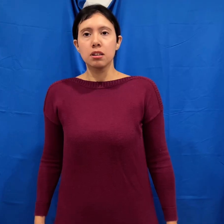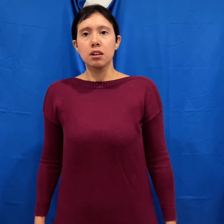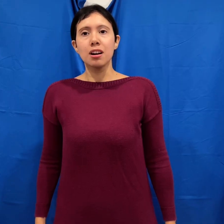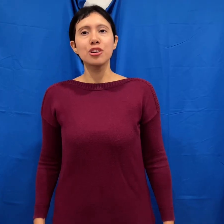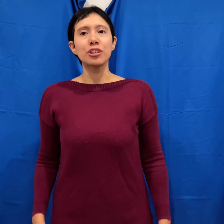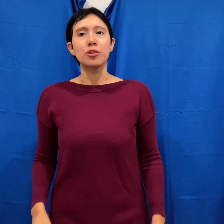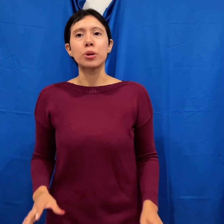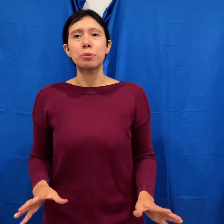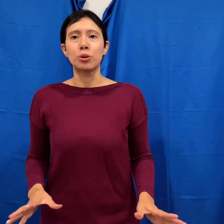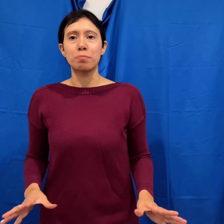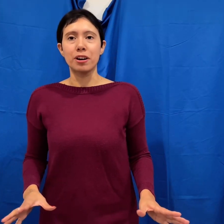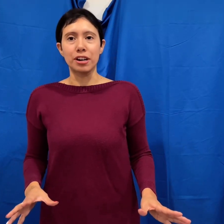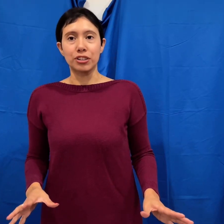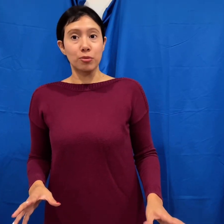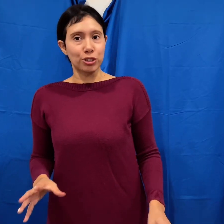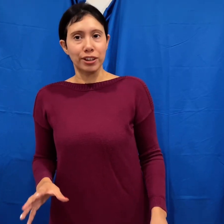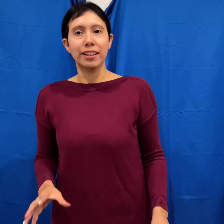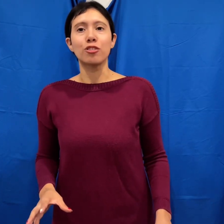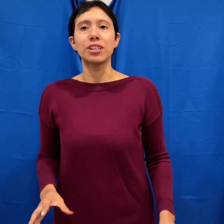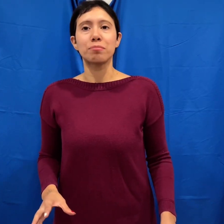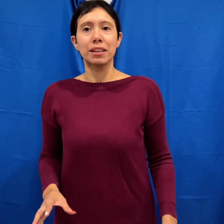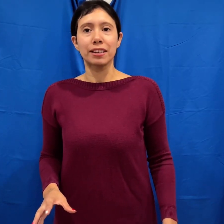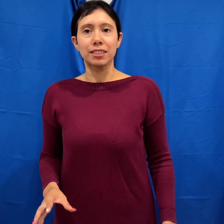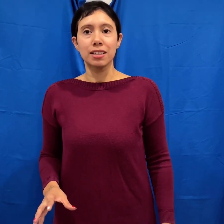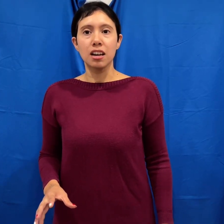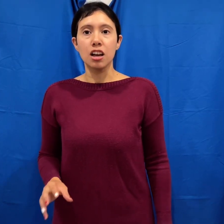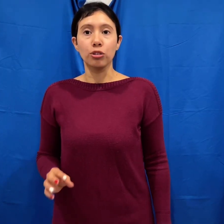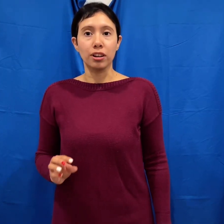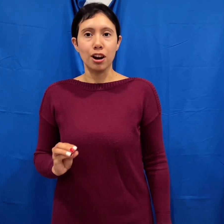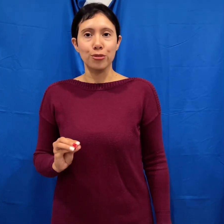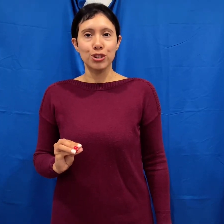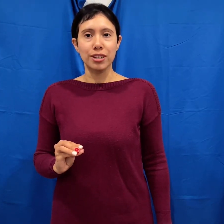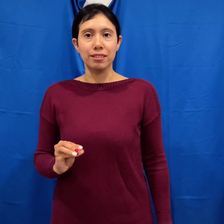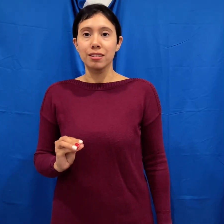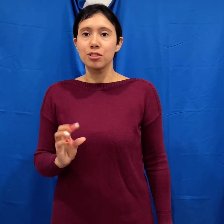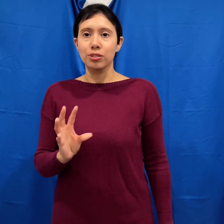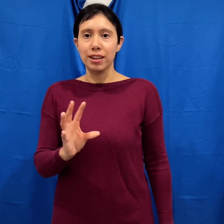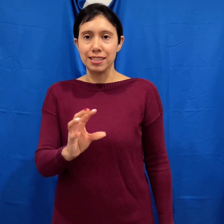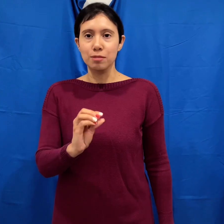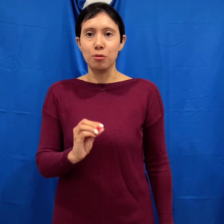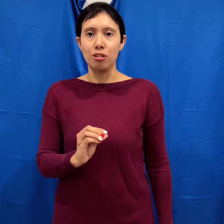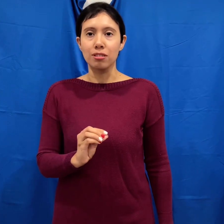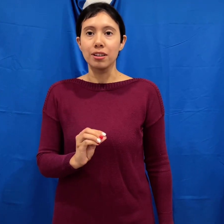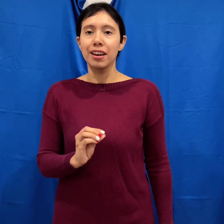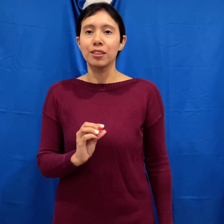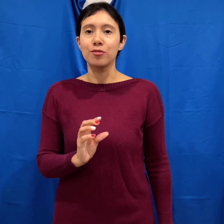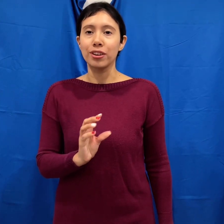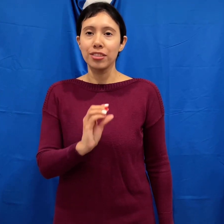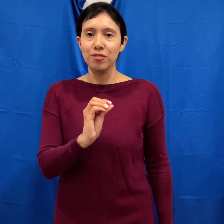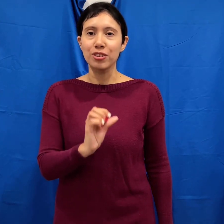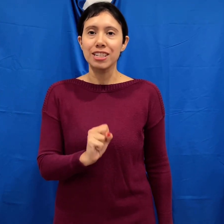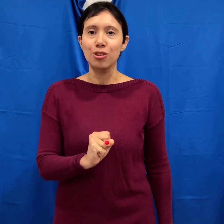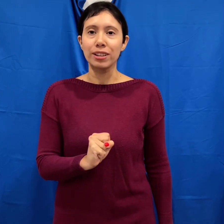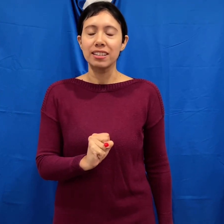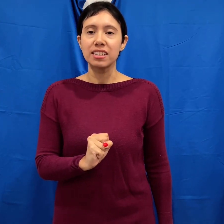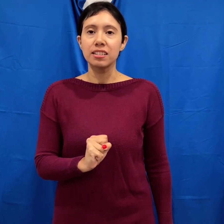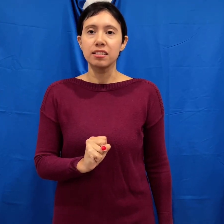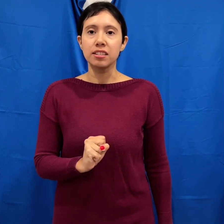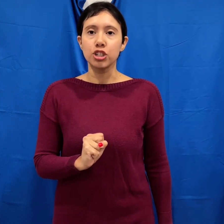I'm gonna rip you apart if we don't get our ten million. I'm gonna carve your skin into a nice little ball, eat the fucking thing very slowly, then shit